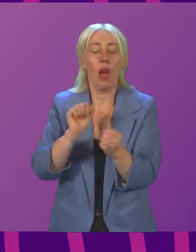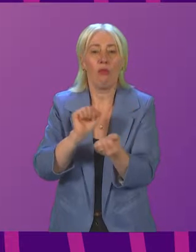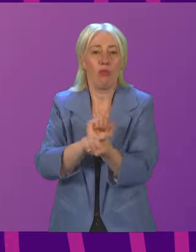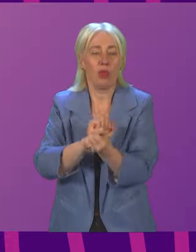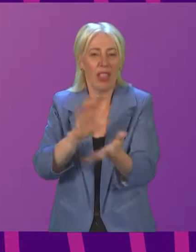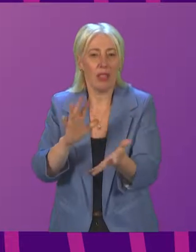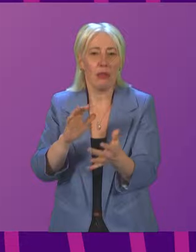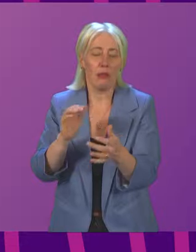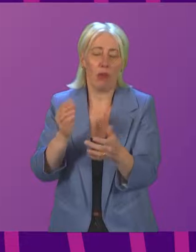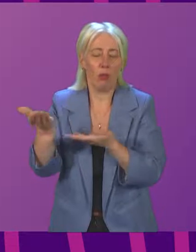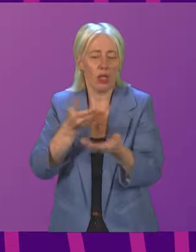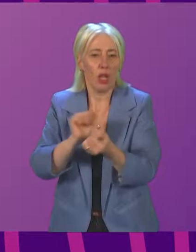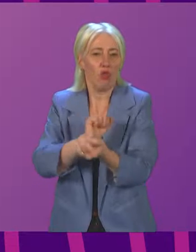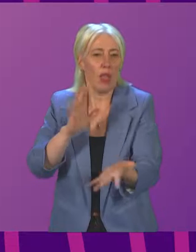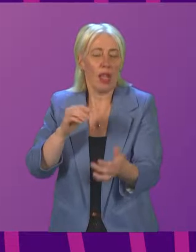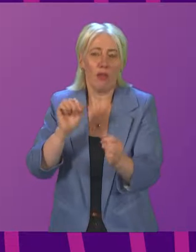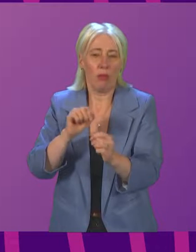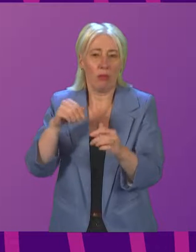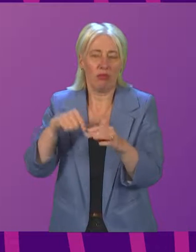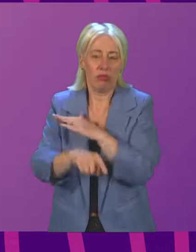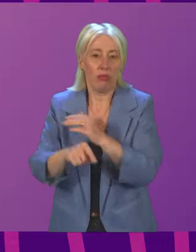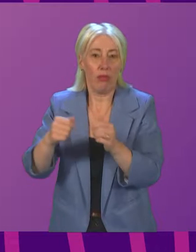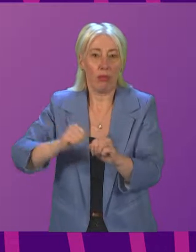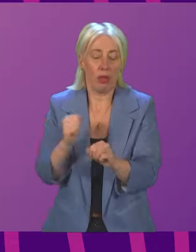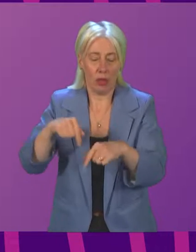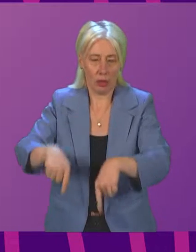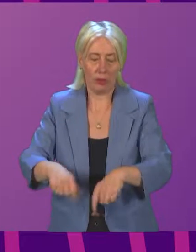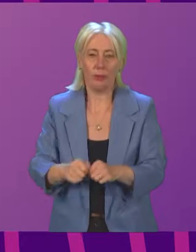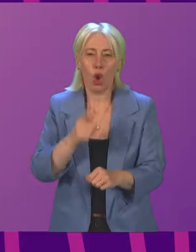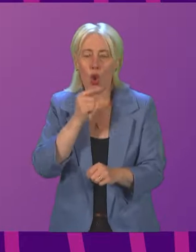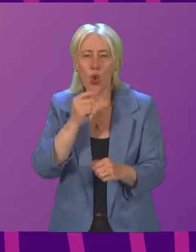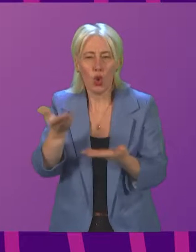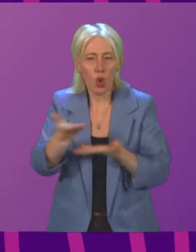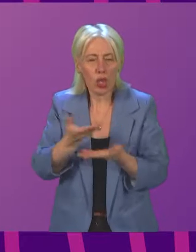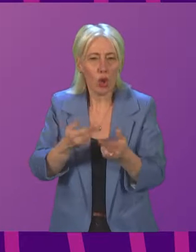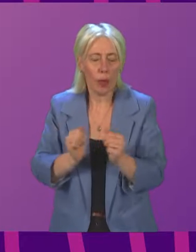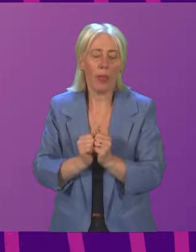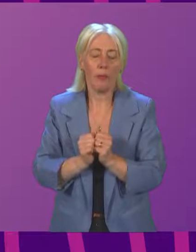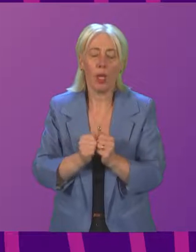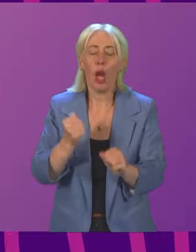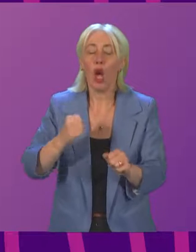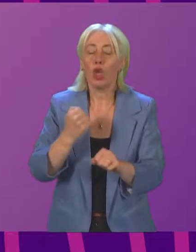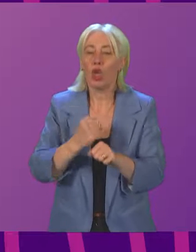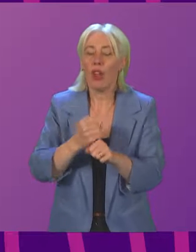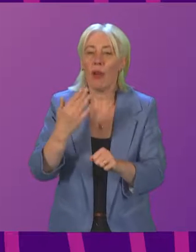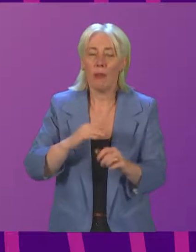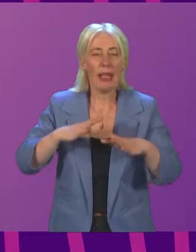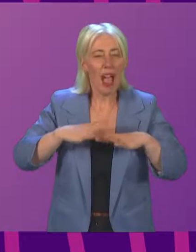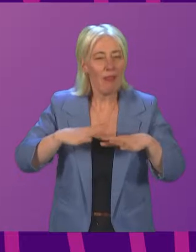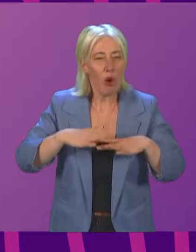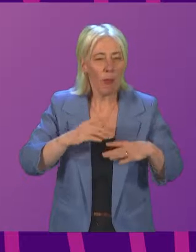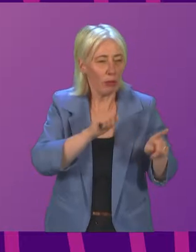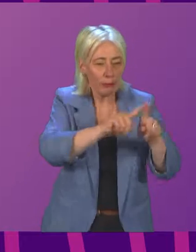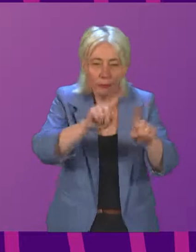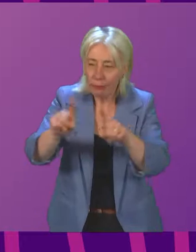Cabinet Secretary, Keith Brown. In developing proposals for formal consultation, the Scottish Government discussed these issues informally with a range of